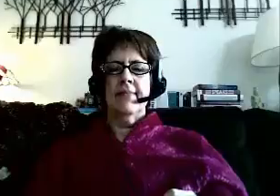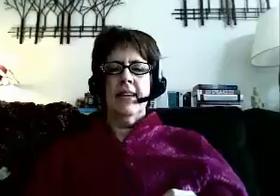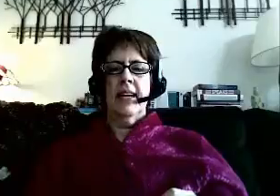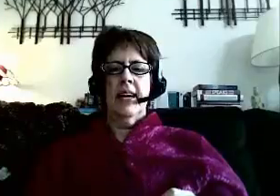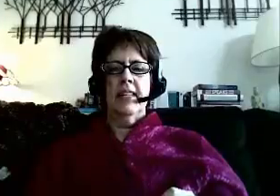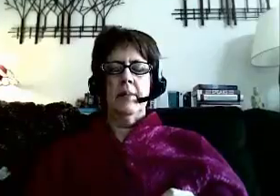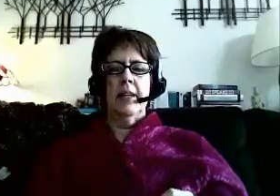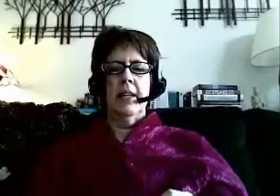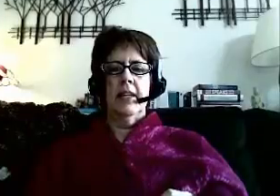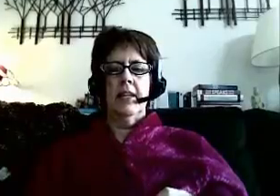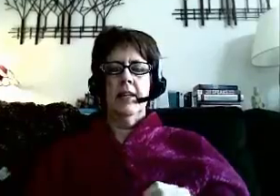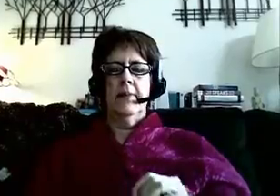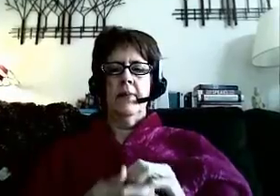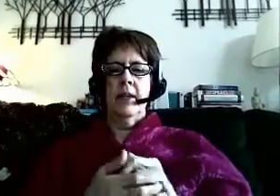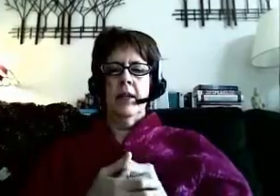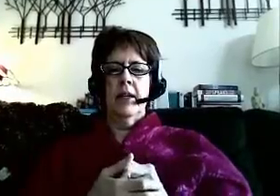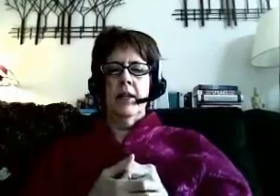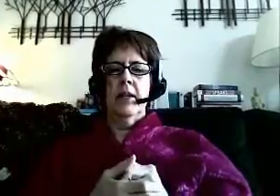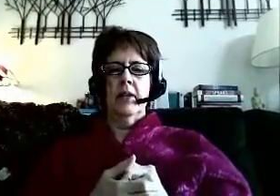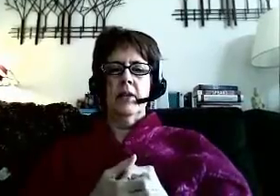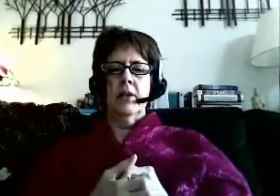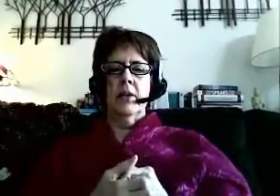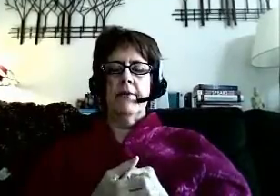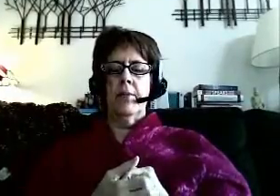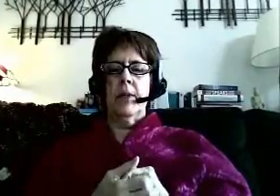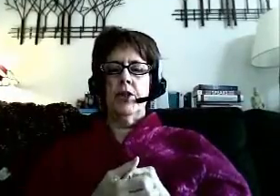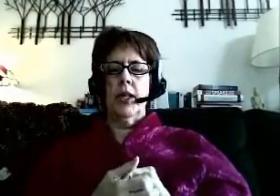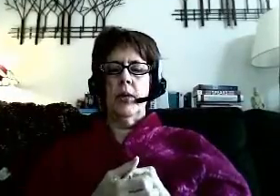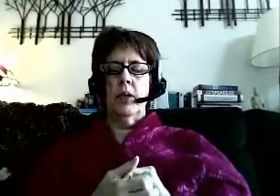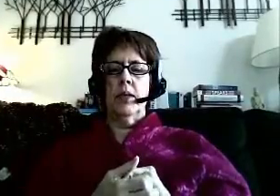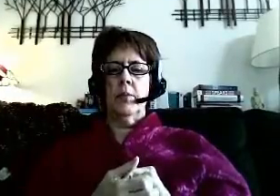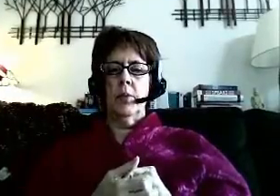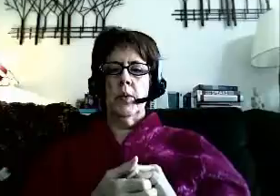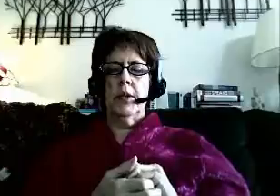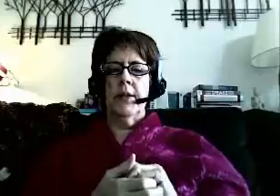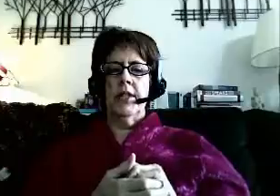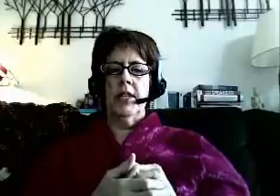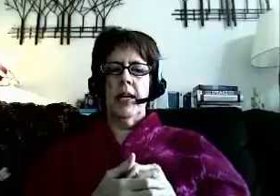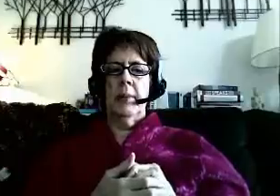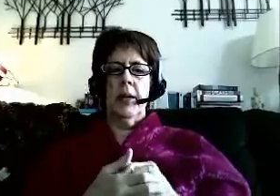Hi, it's me again. Here's another affirmation that I want to support with EFT Tapping.